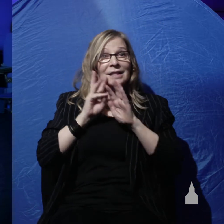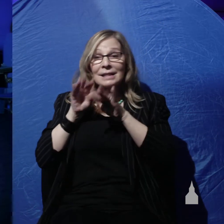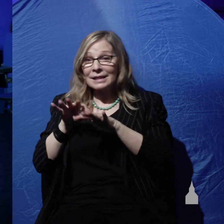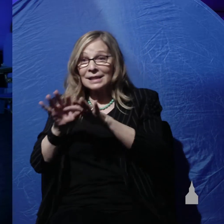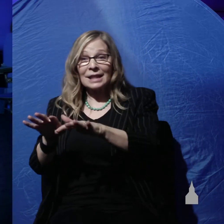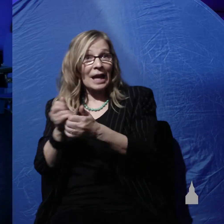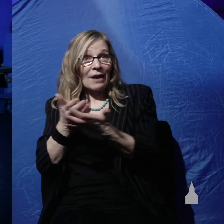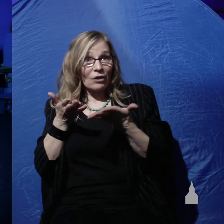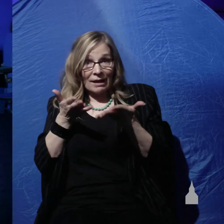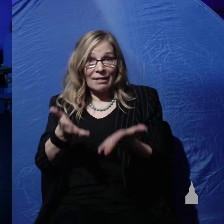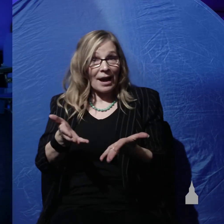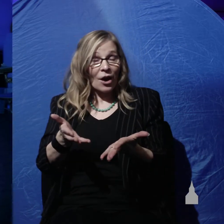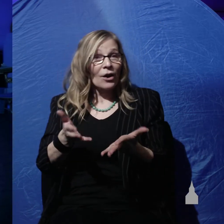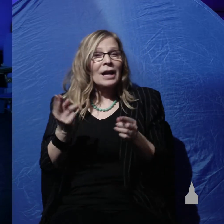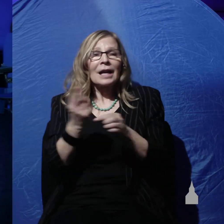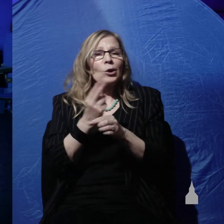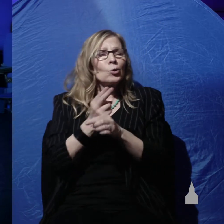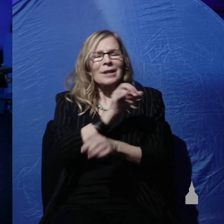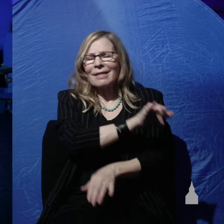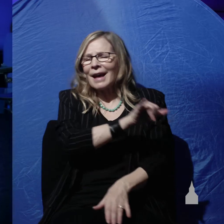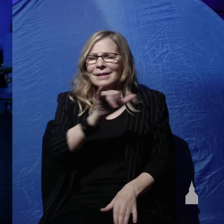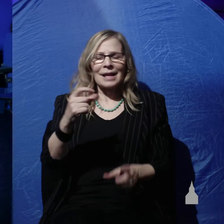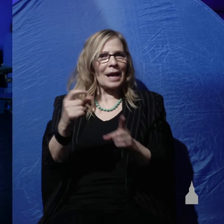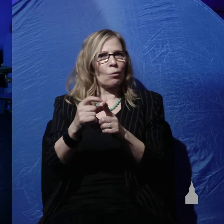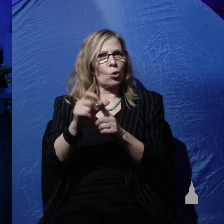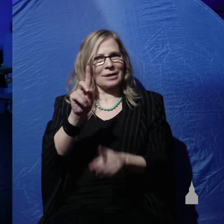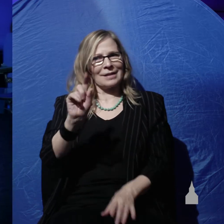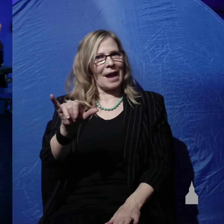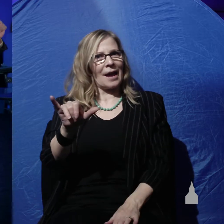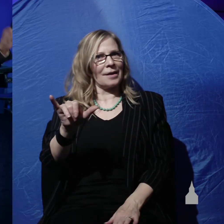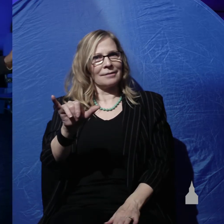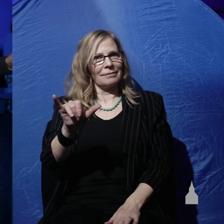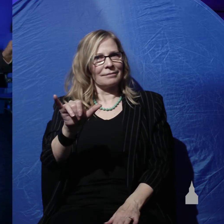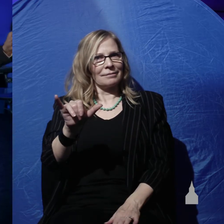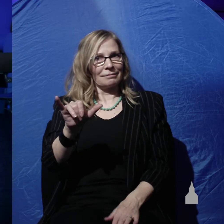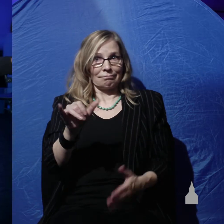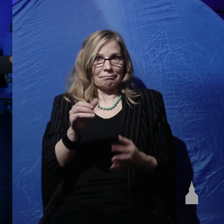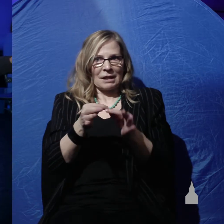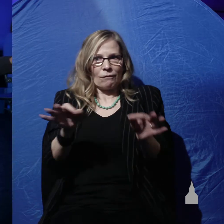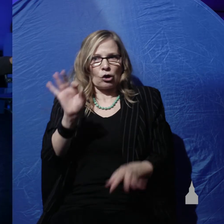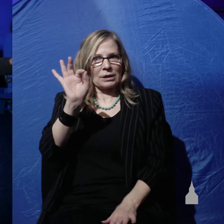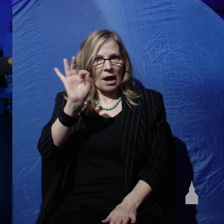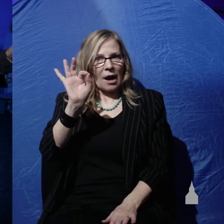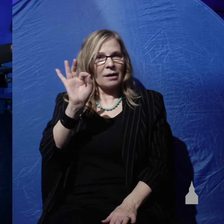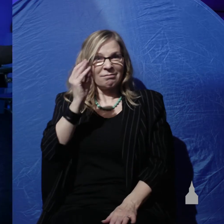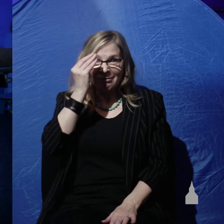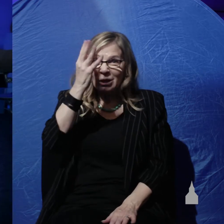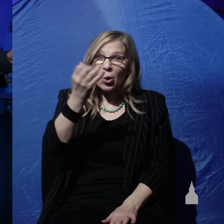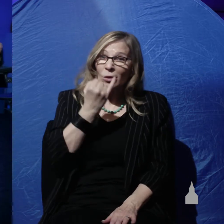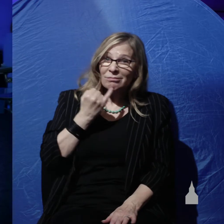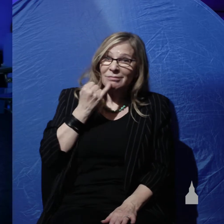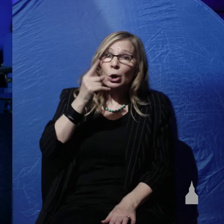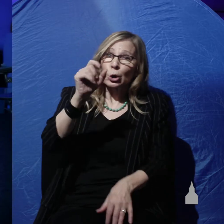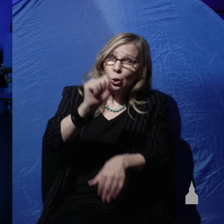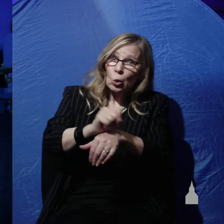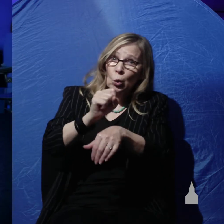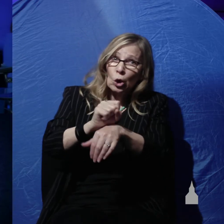And he uses the same word, days, that he used in verse 9 when he told the children of Israel, you work six days and rest on the seventh.